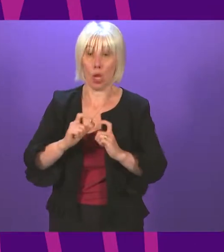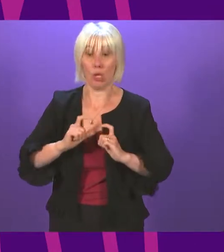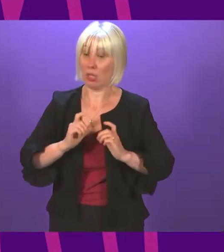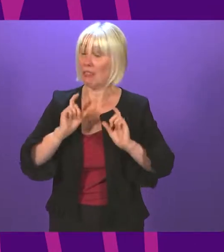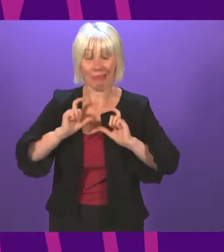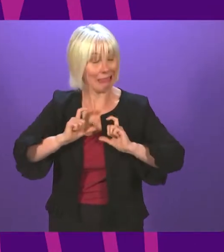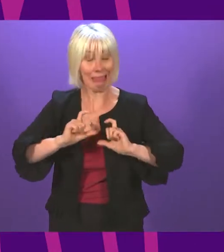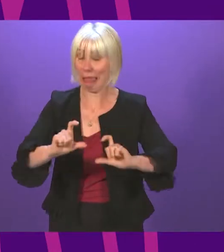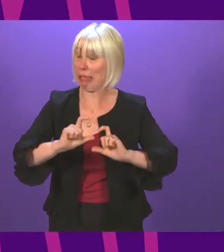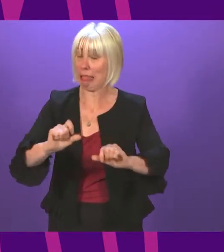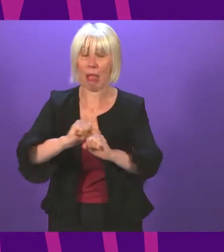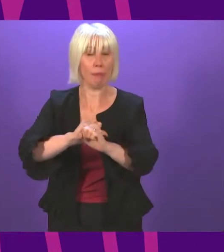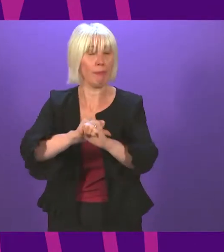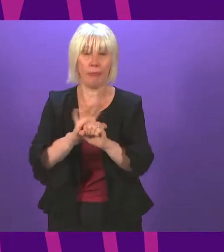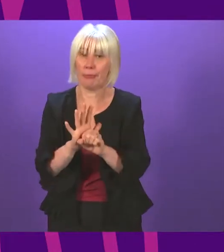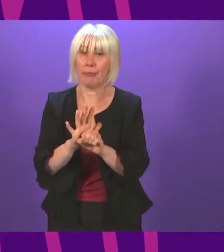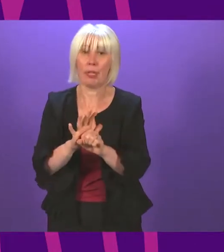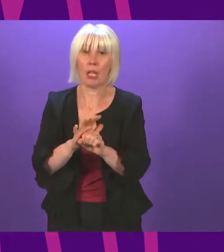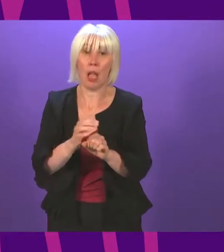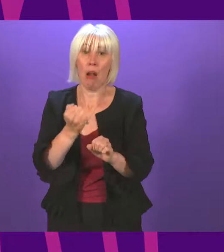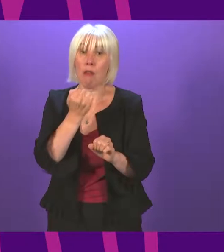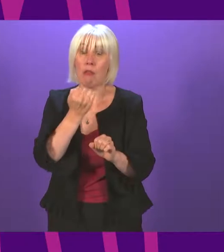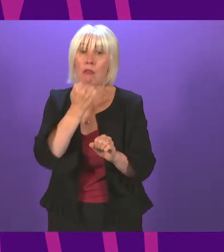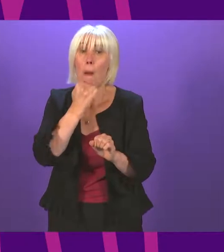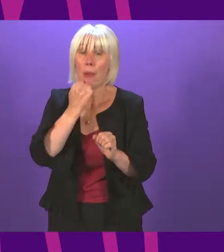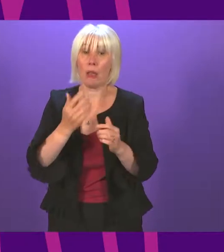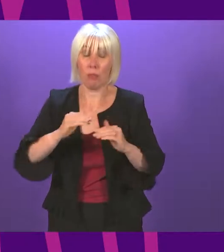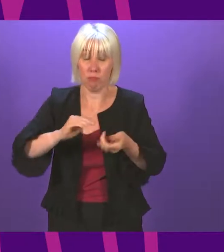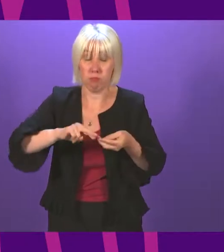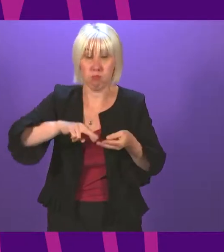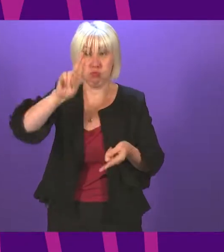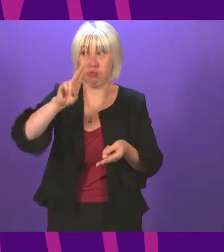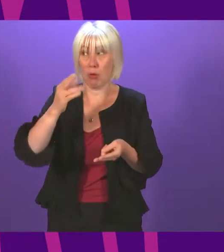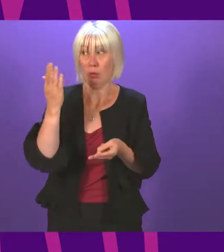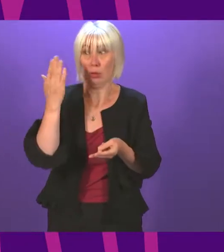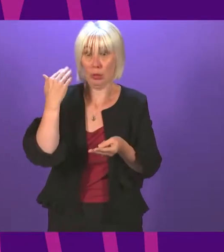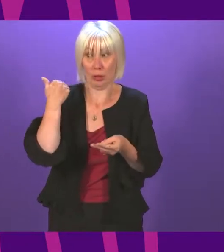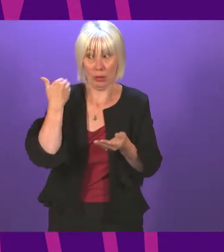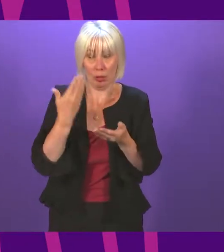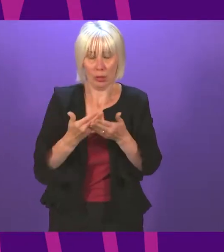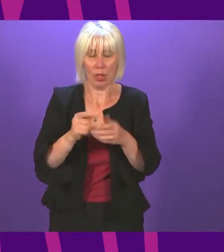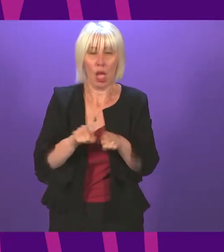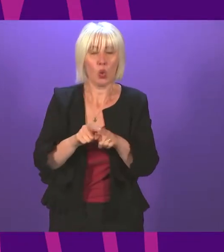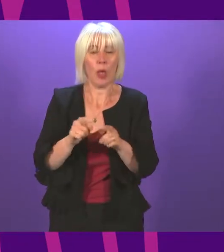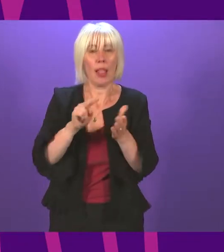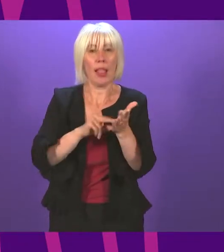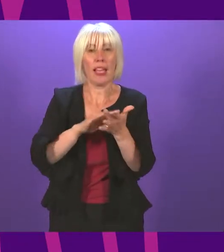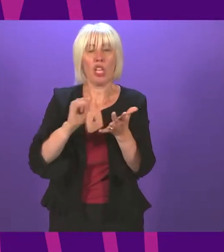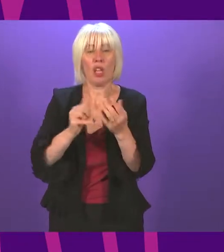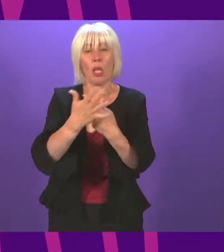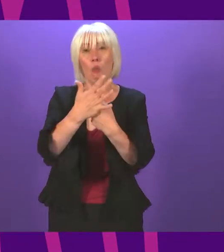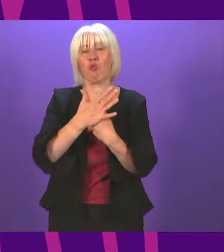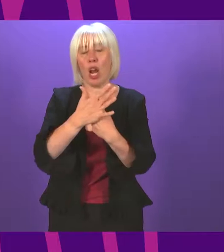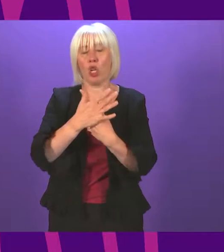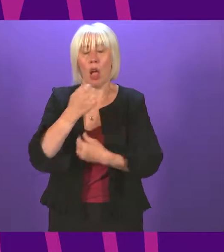of a pandemic, with case numbers at their highest ever levels in the last week, and the pressure on our NHS reaching crisis